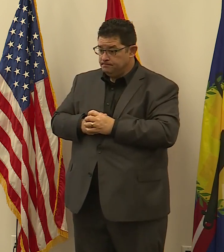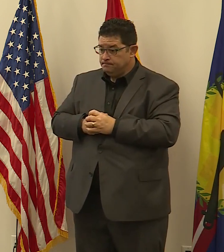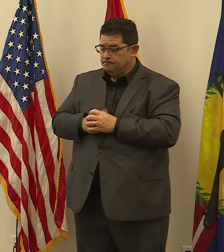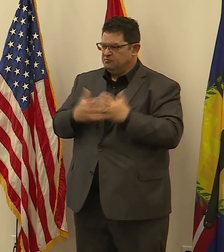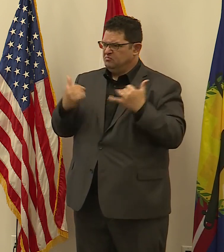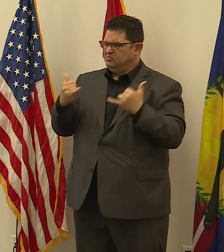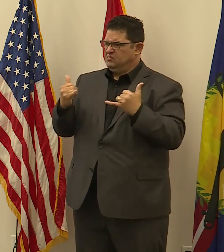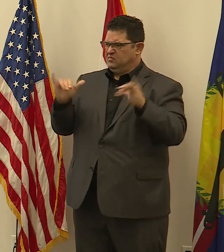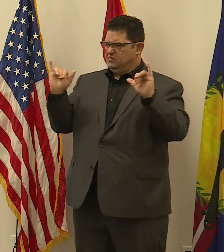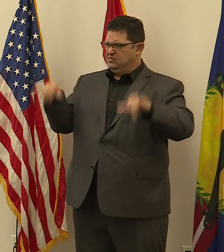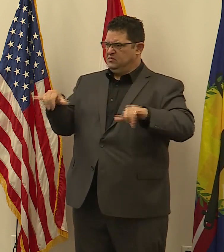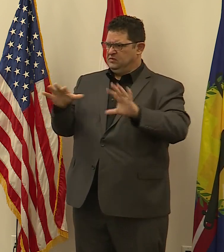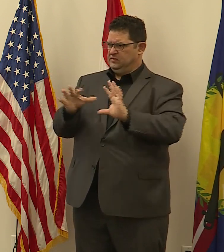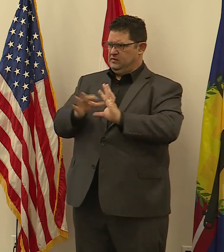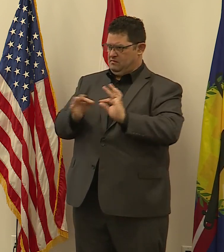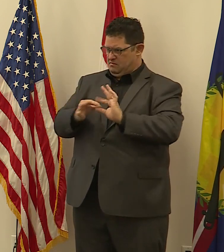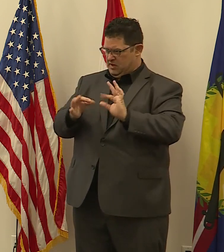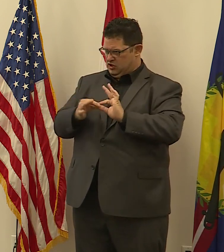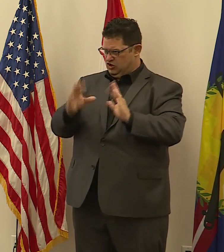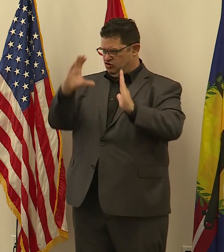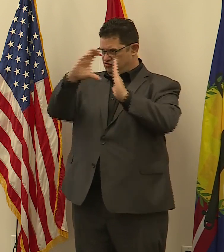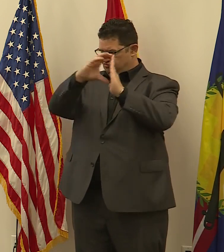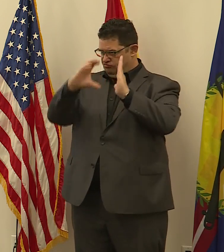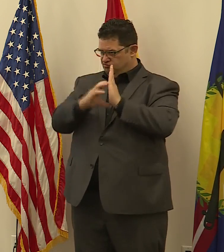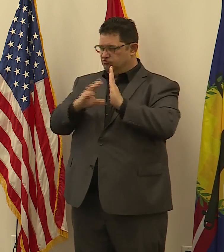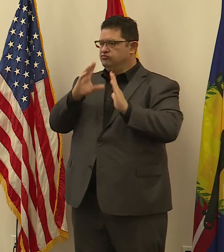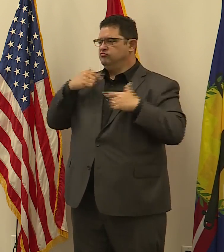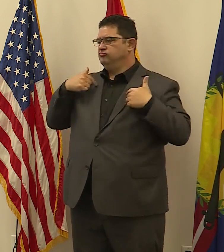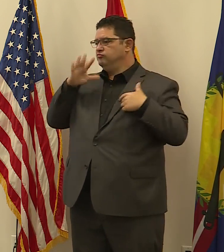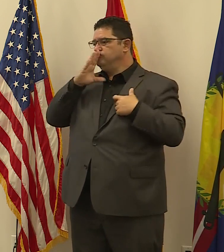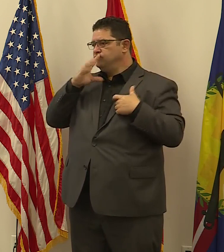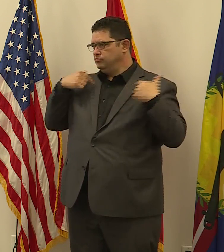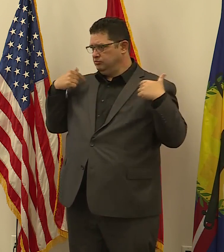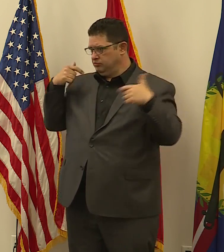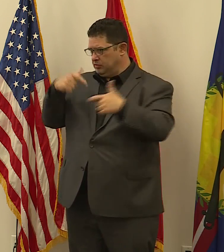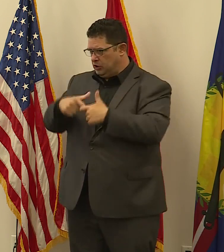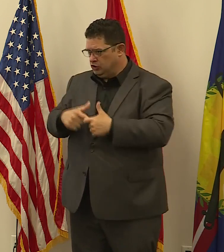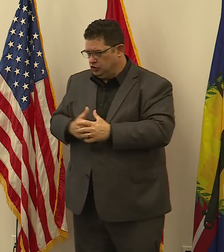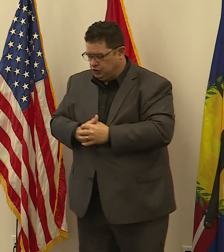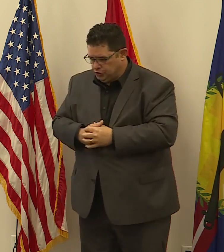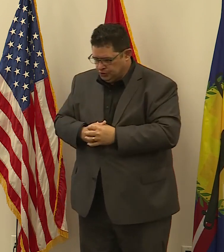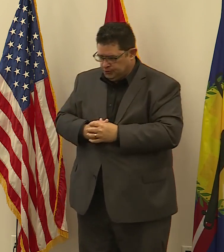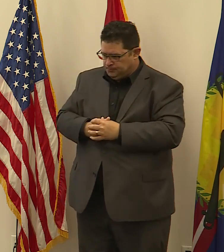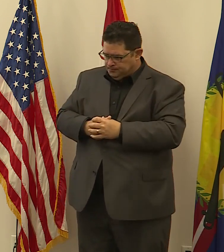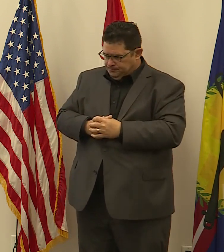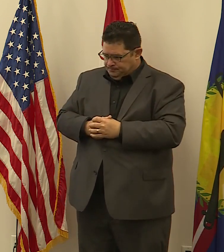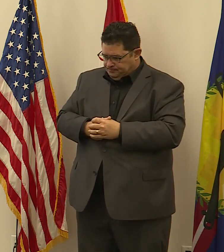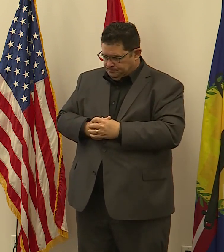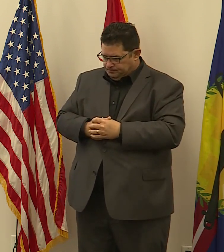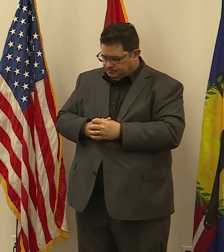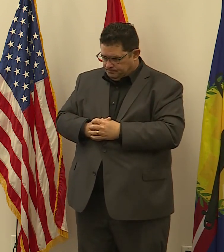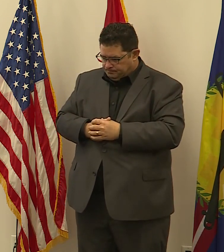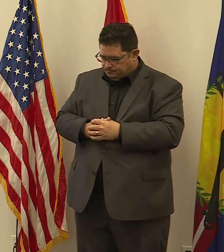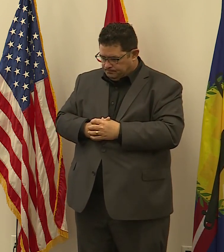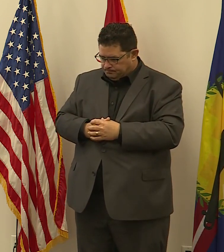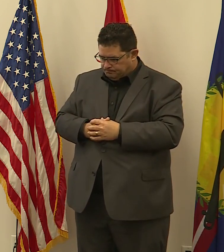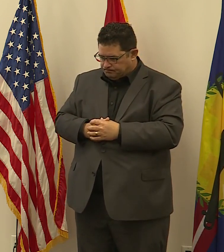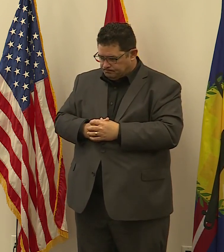is Lourdes Trevino-Bailon. I am the co-founder of STL Juntos, an organization that